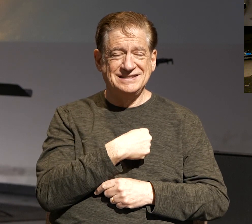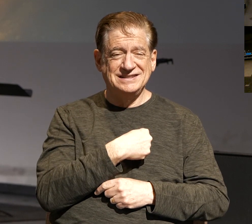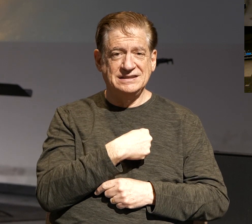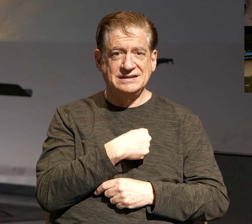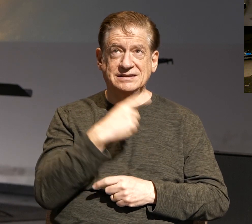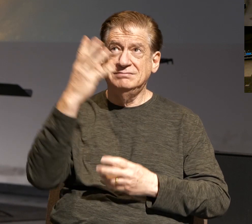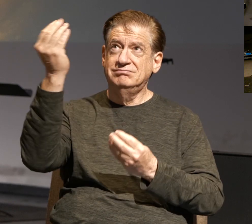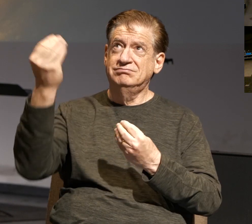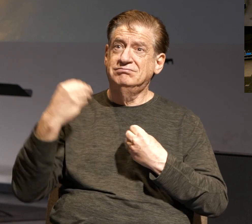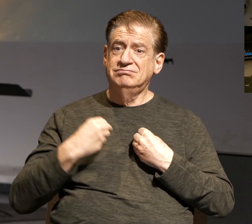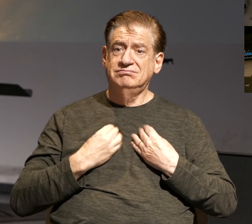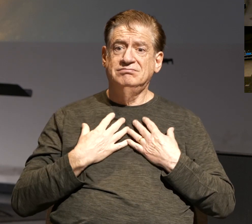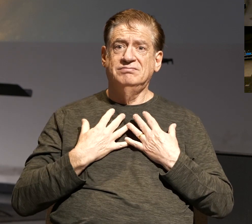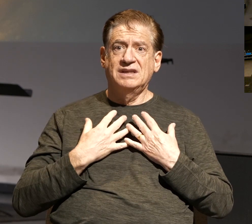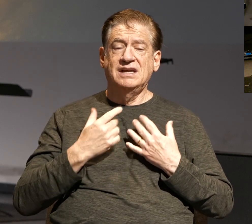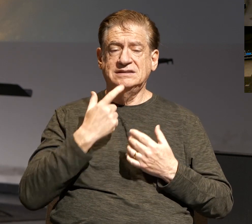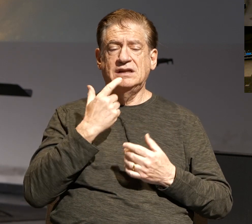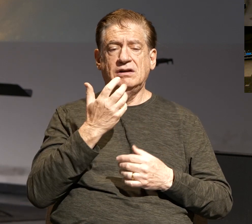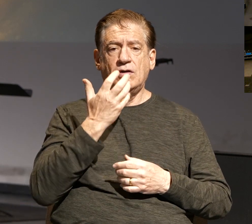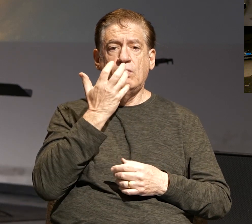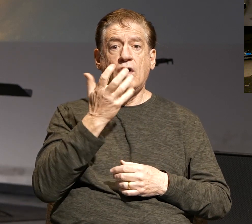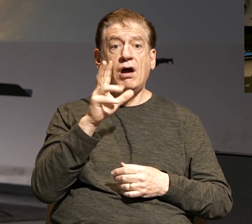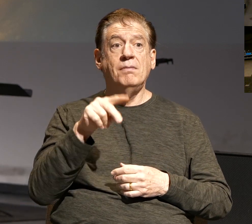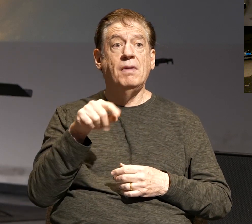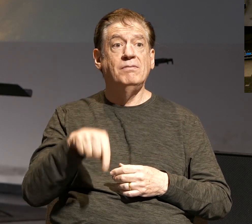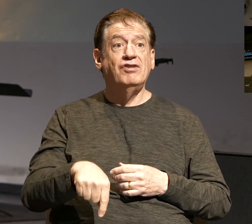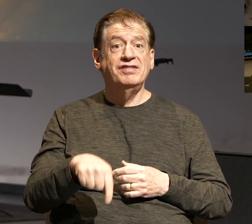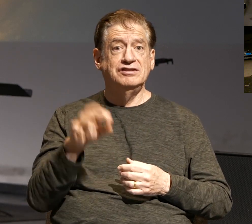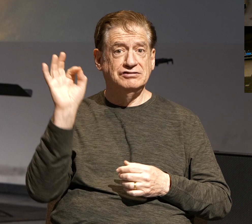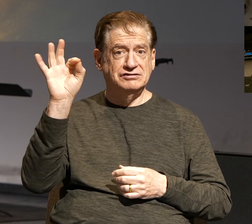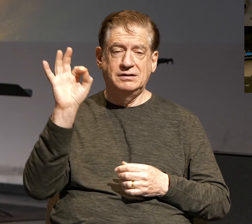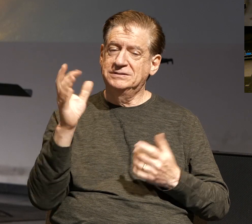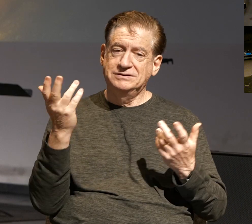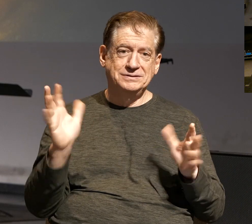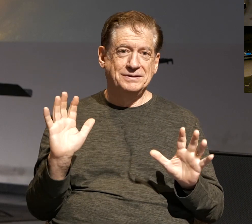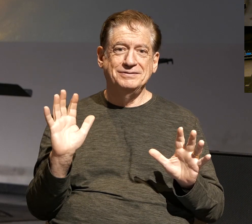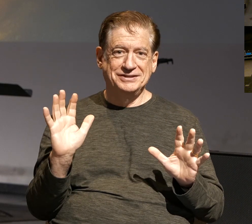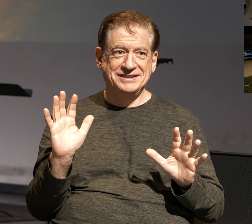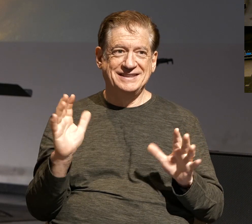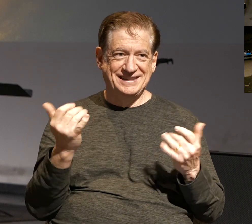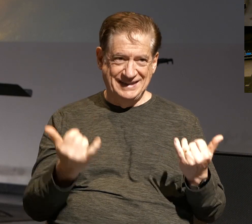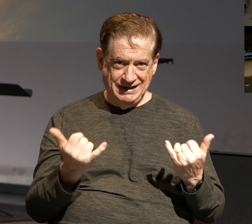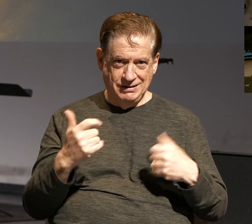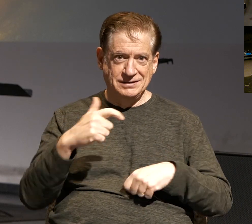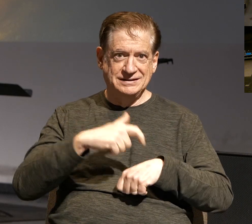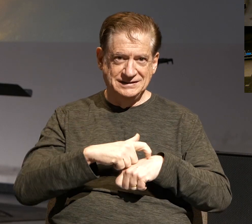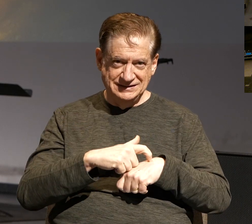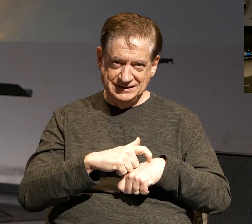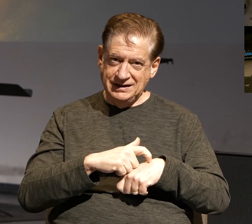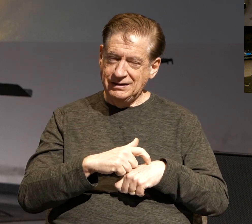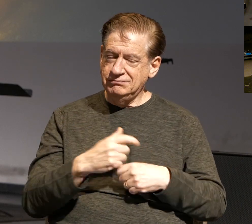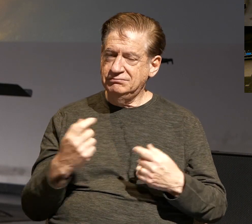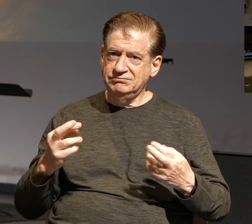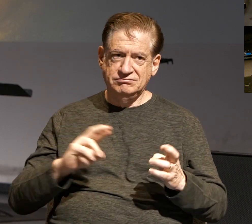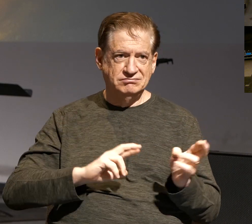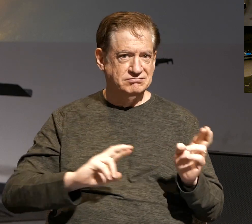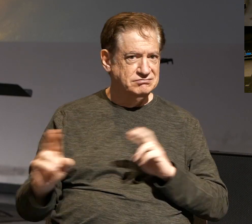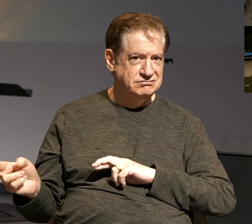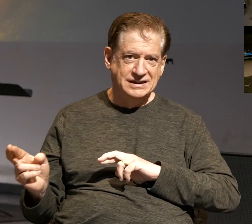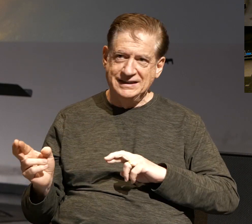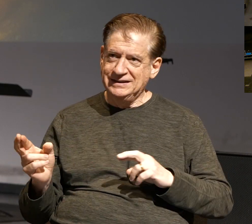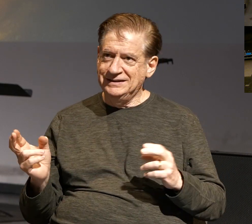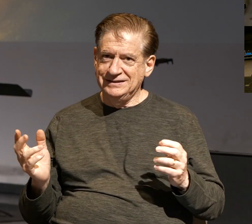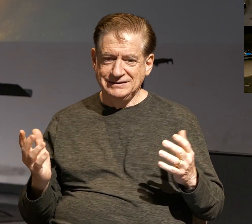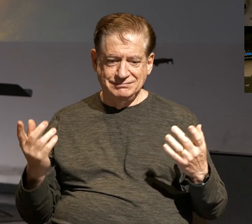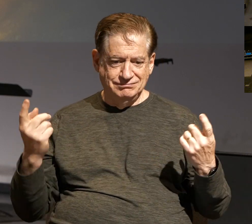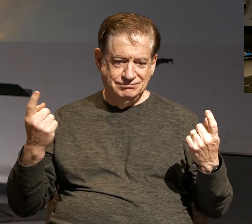And with that, I can say that the warm-up for this sermon is over because it's time for Paul to lay the smackdown on some poor unfortunate